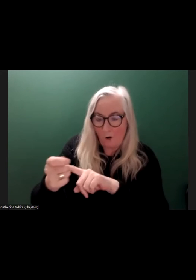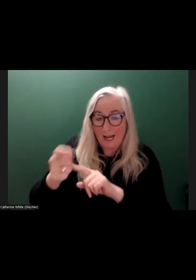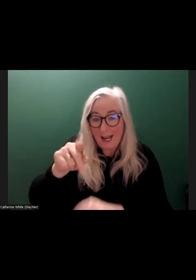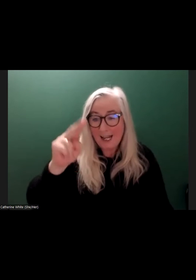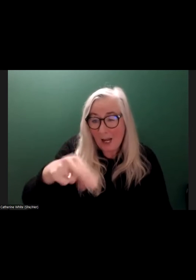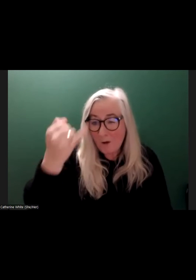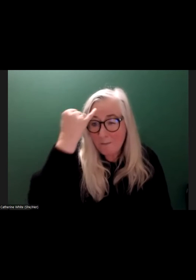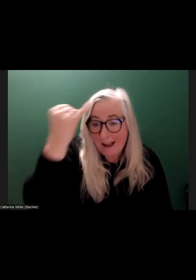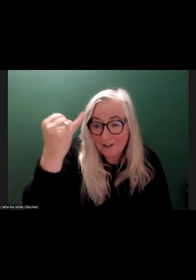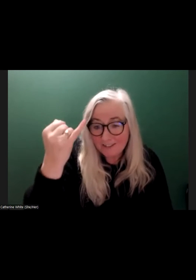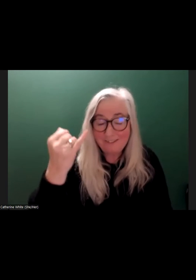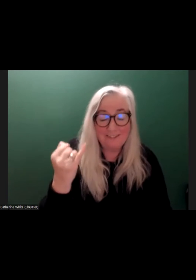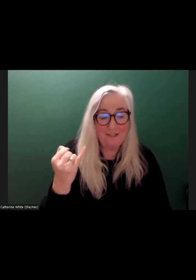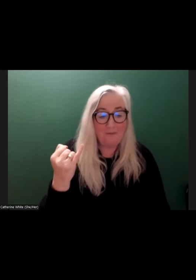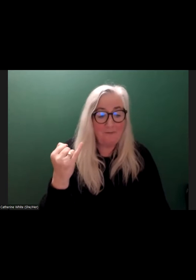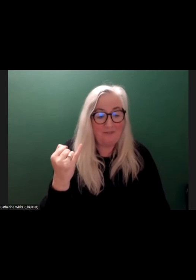if...